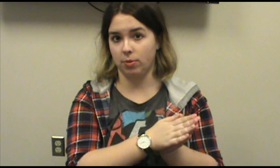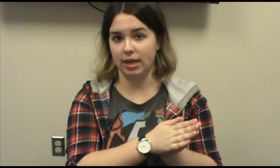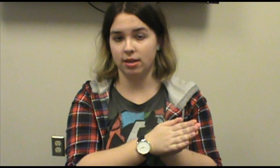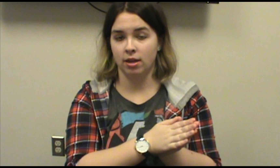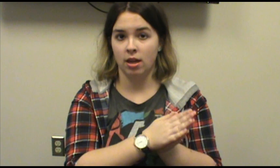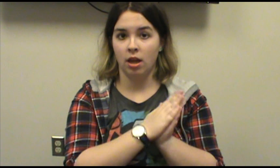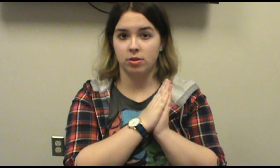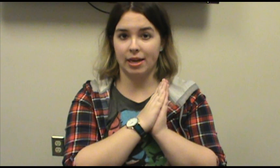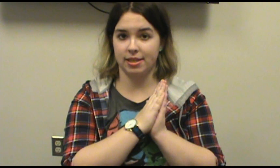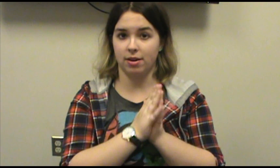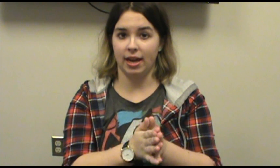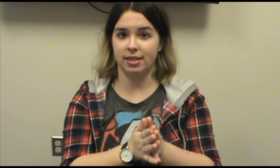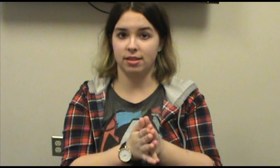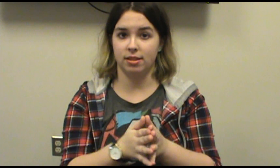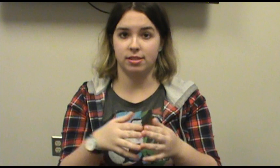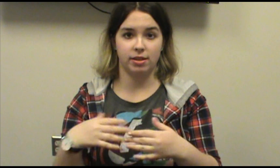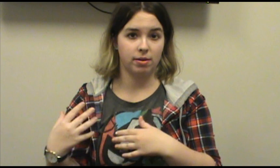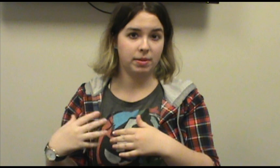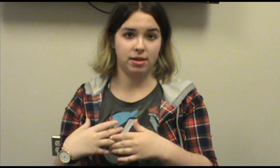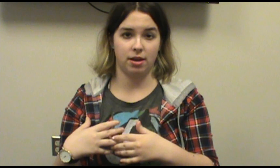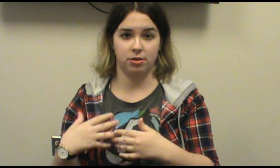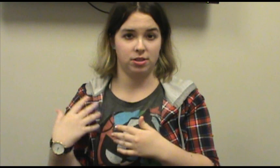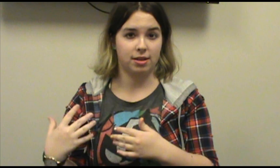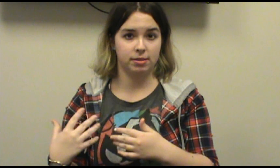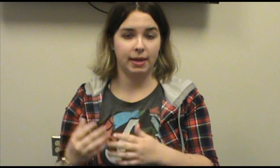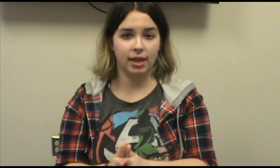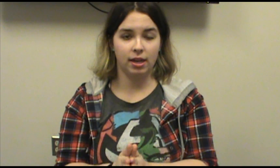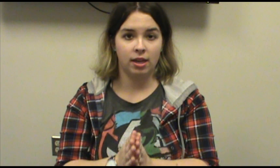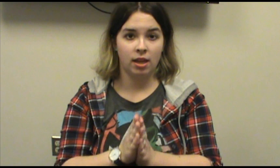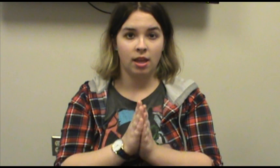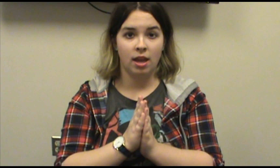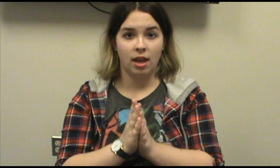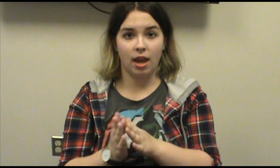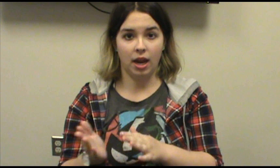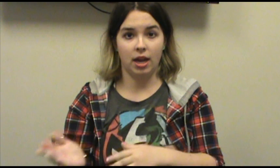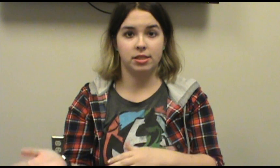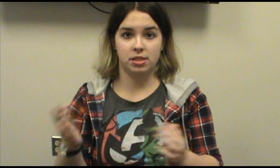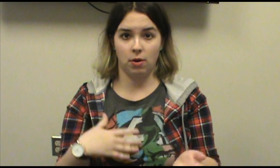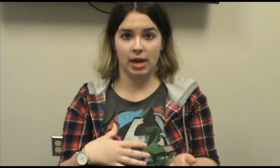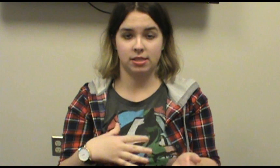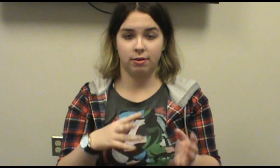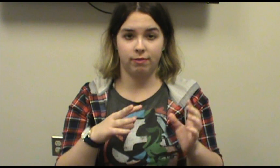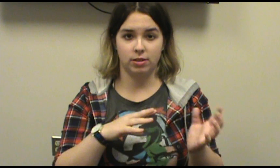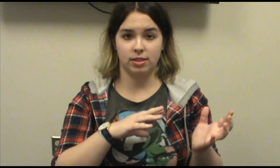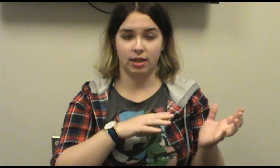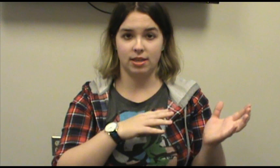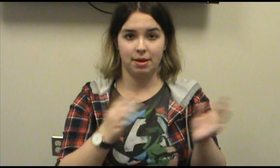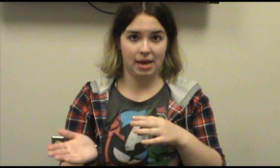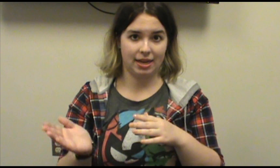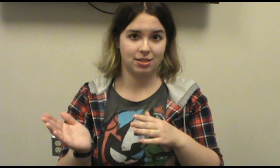queen tries to get her hands on the serum that Dr. Jackal's making. And Snow has her first, like, day back at